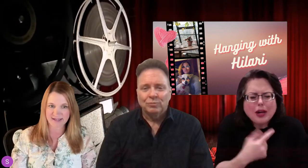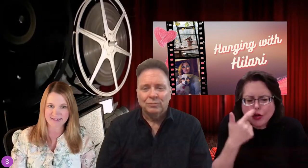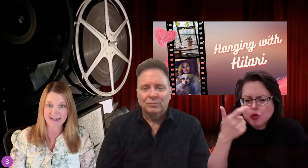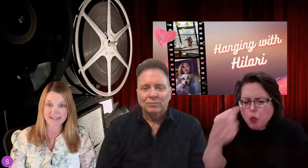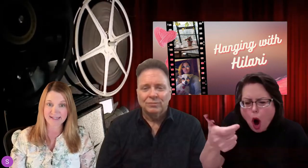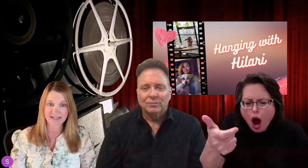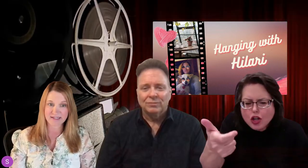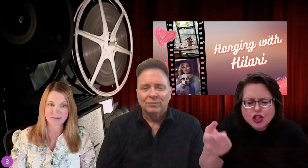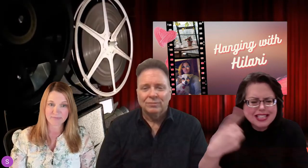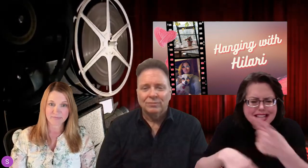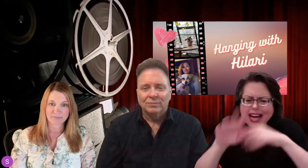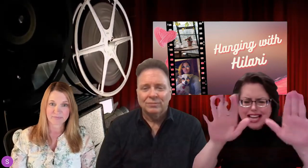Sign-Tastic is?